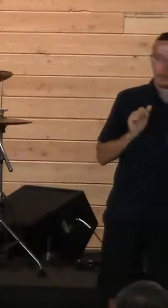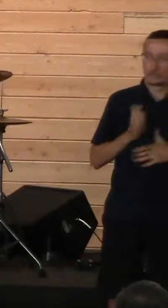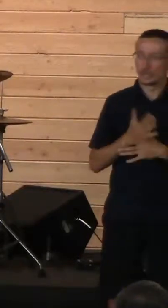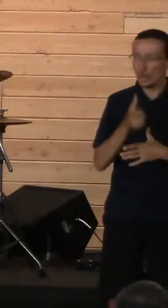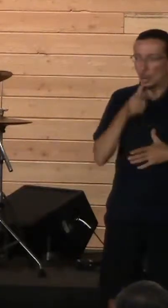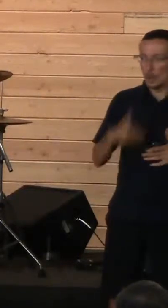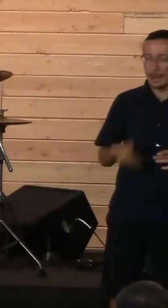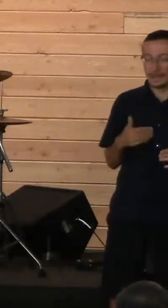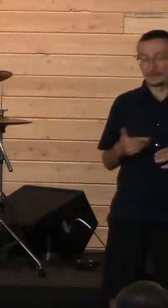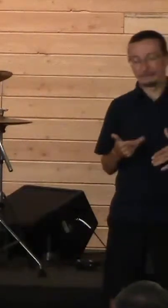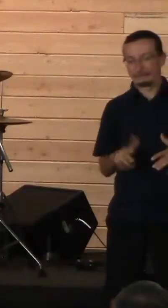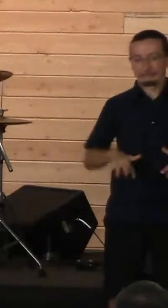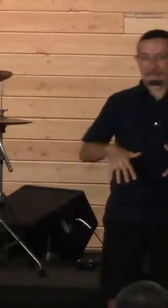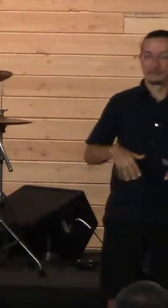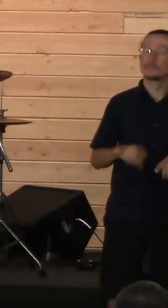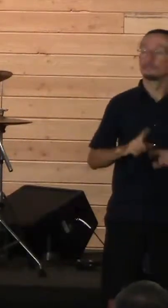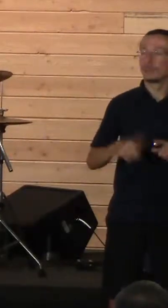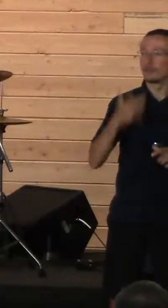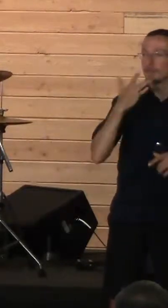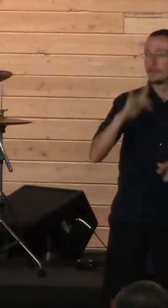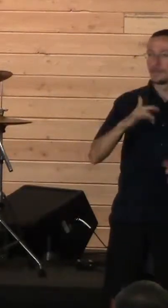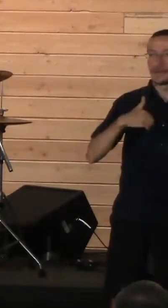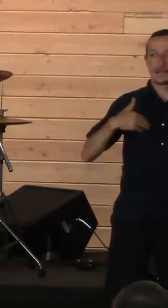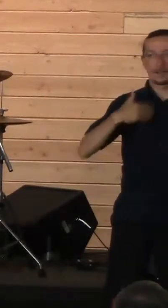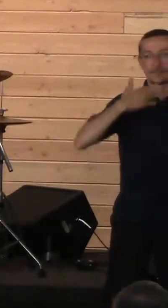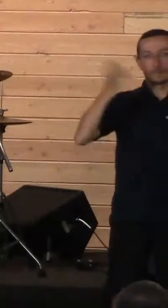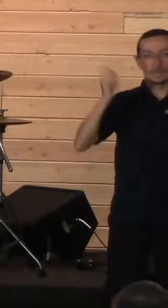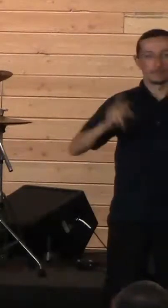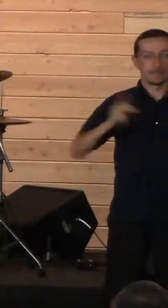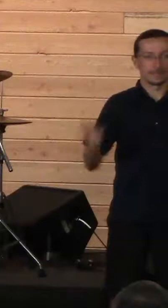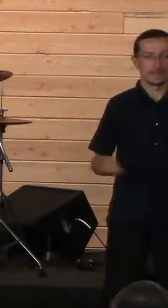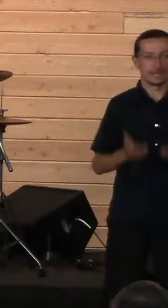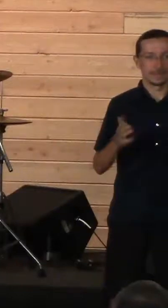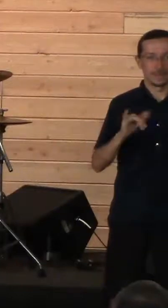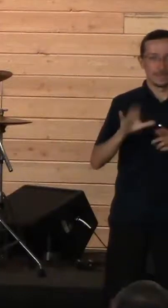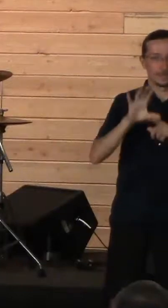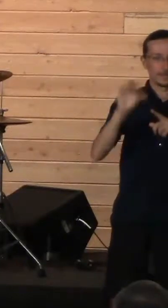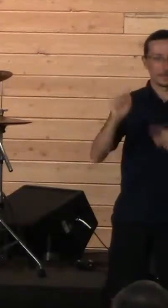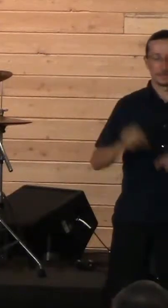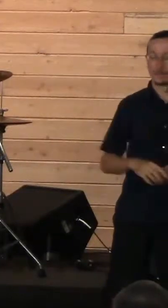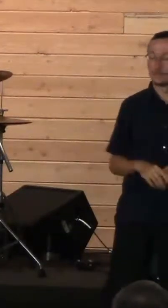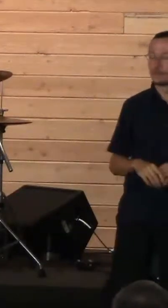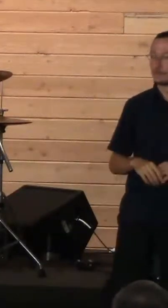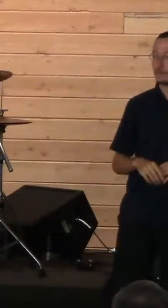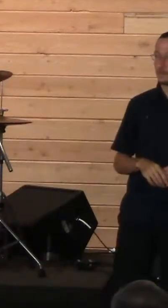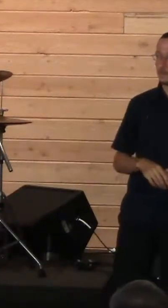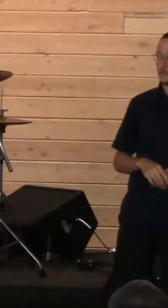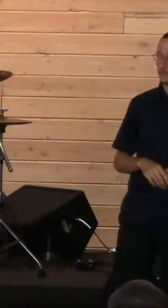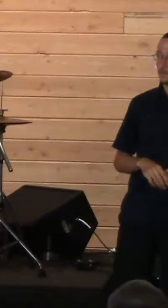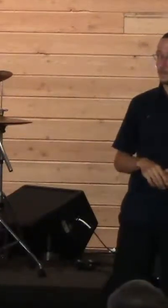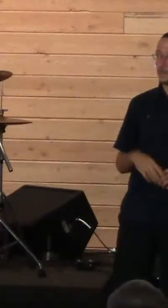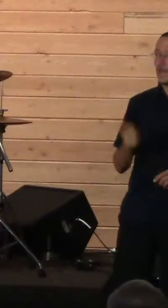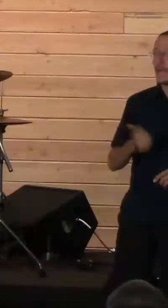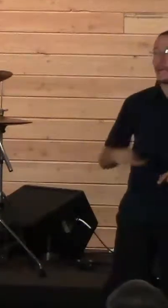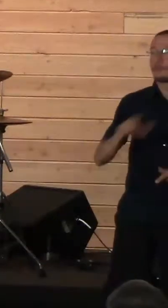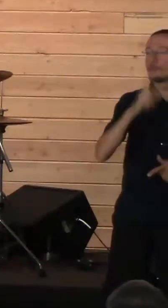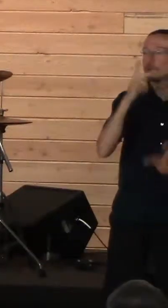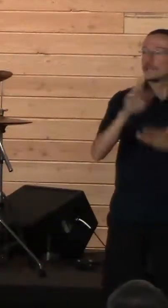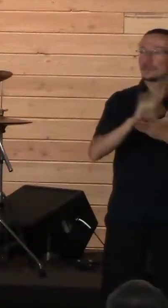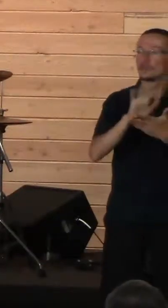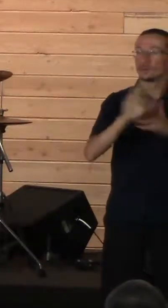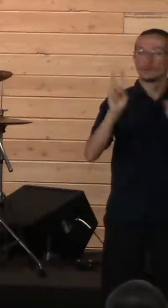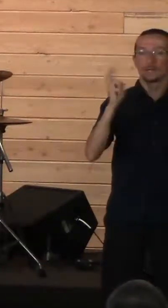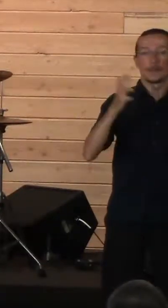but luckily I have like the best people here, so that's really awesome. Has anybody ever seen the movie My Best Friend's Wedding?